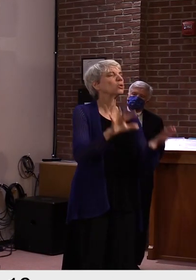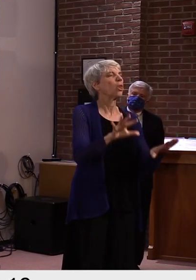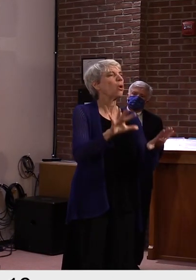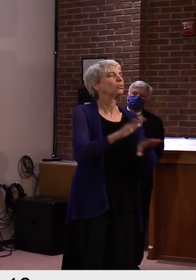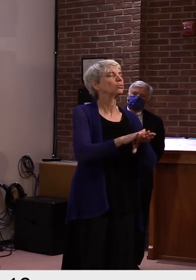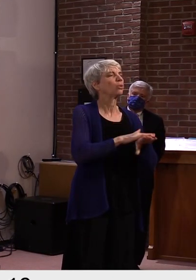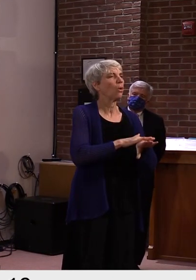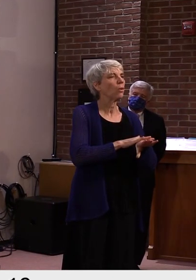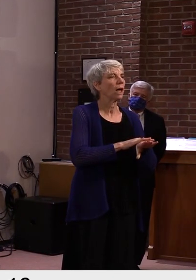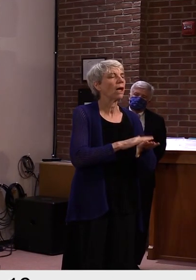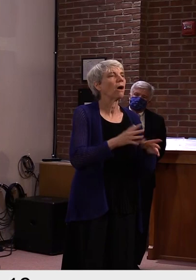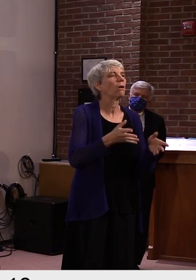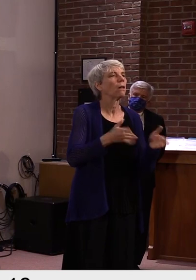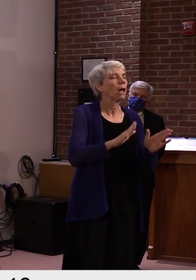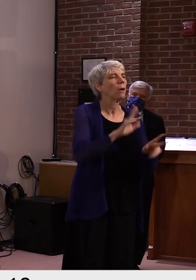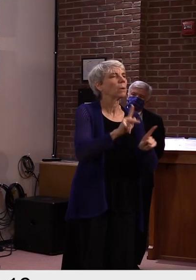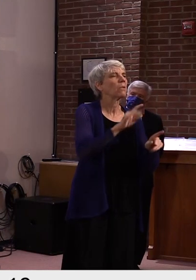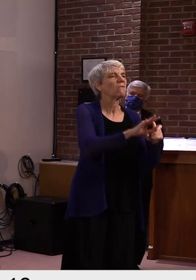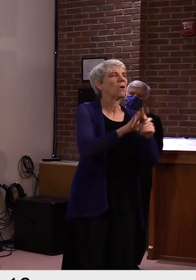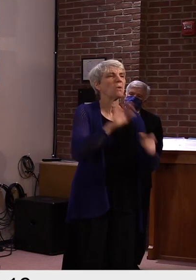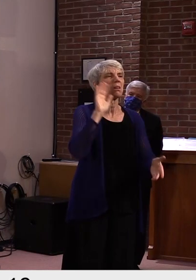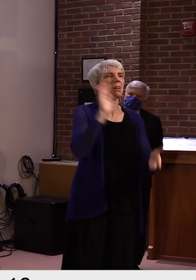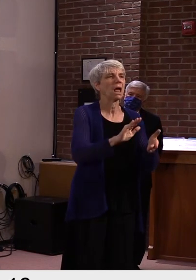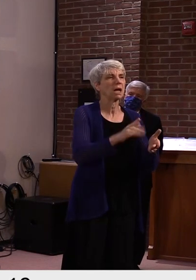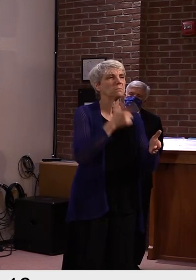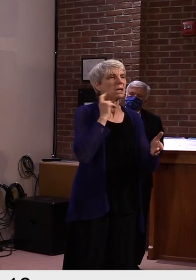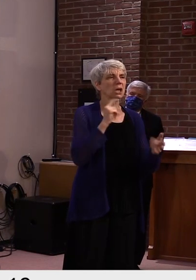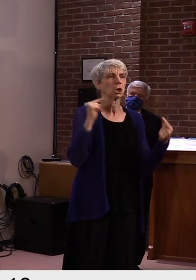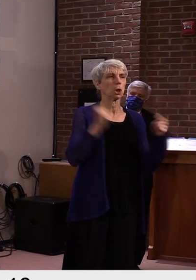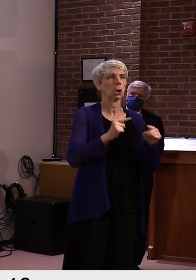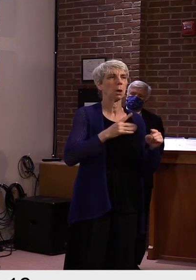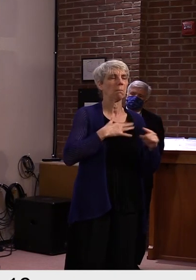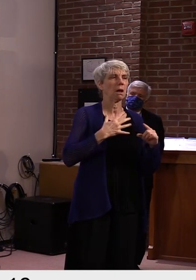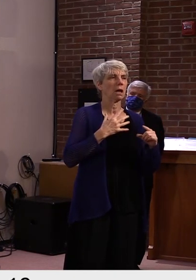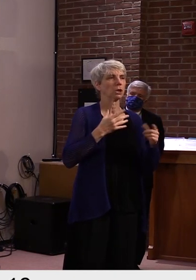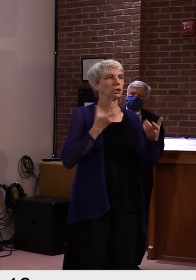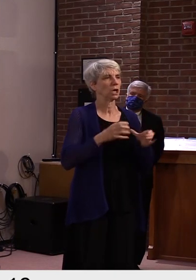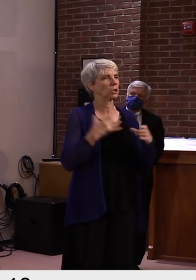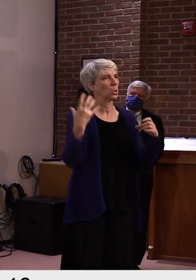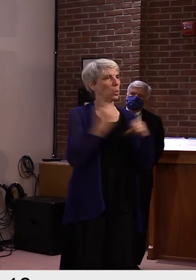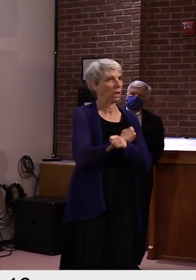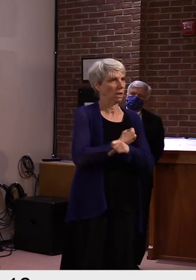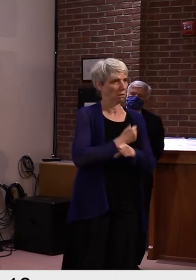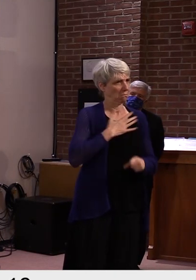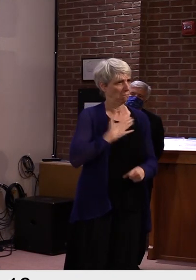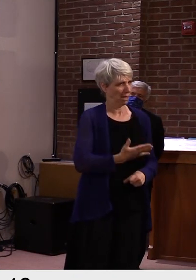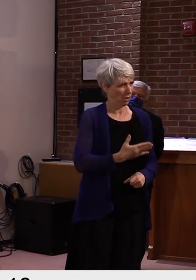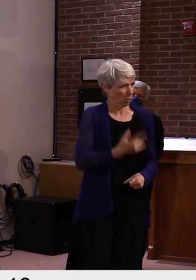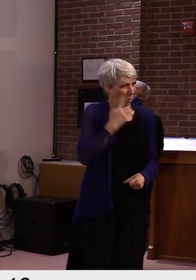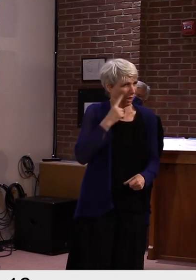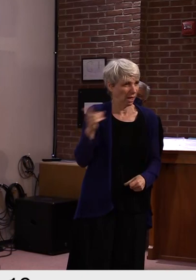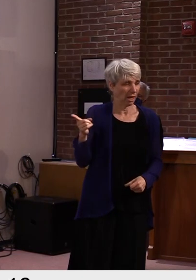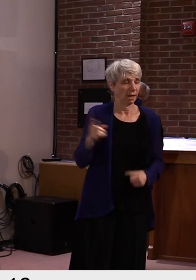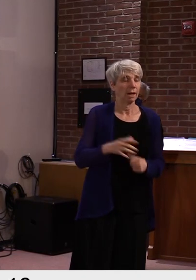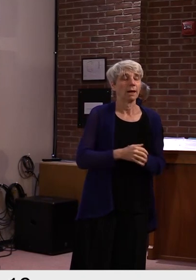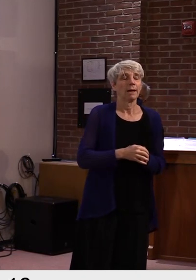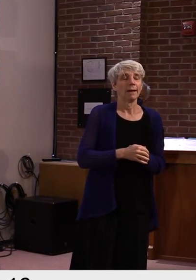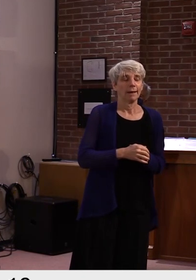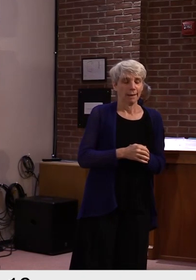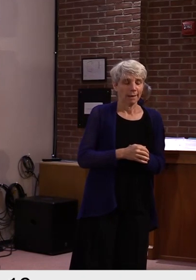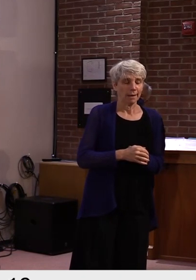congressional delegation or to the Governor's Association regarding that situation? Yeah, I think this is unfortunate